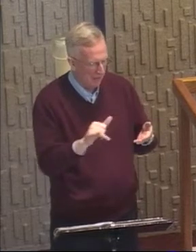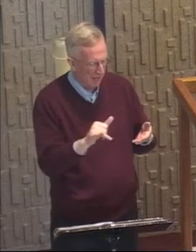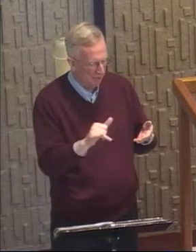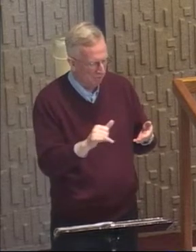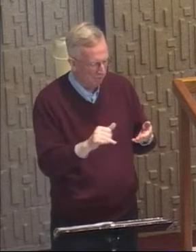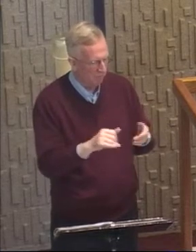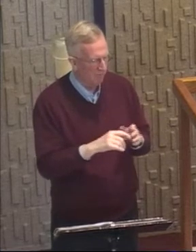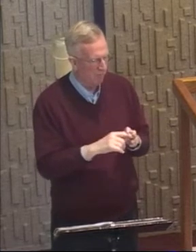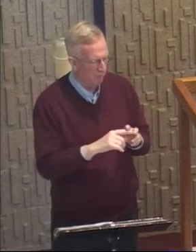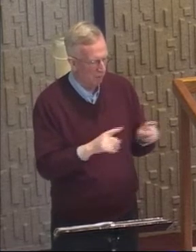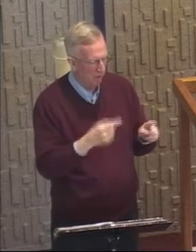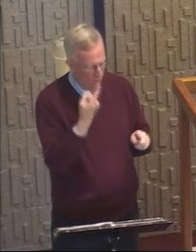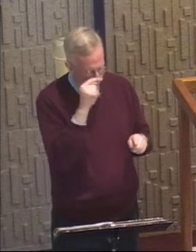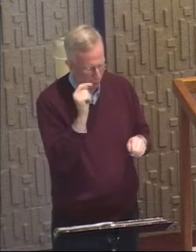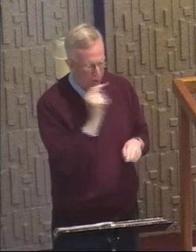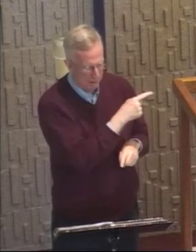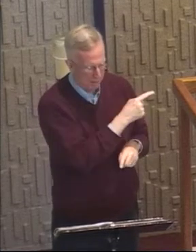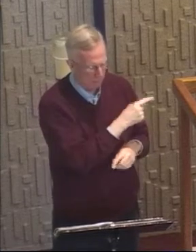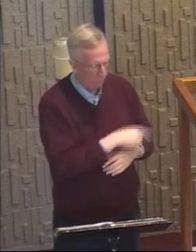saying that